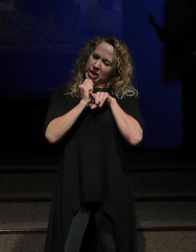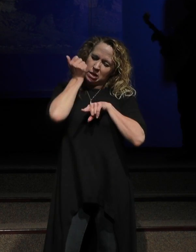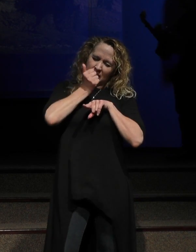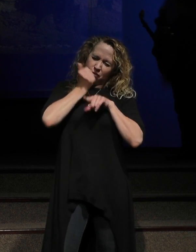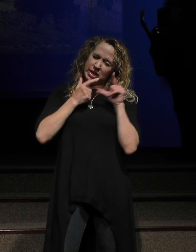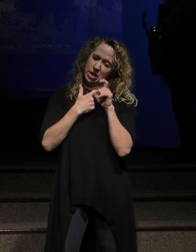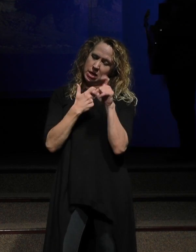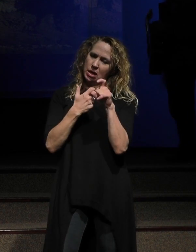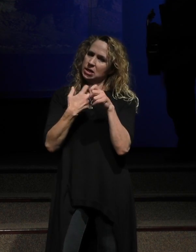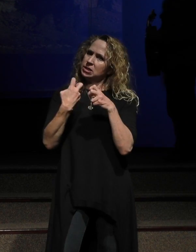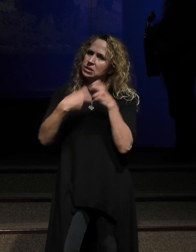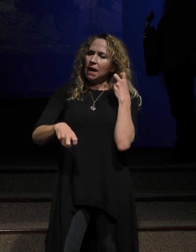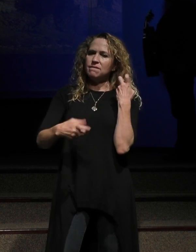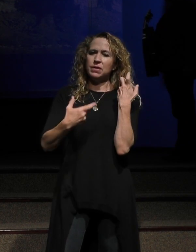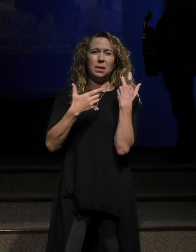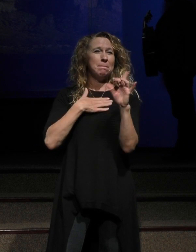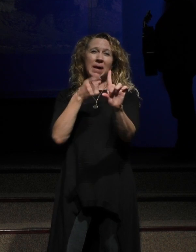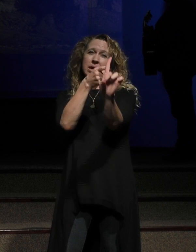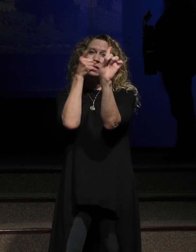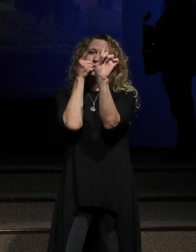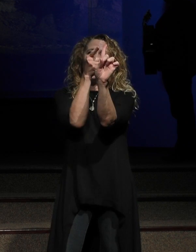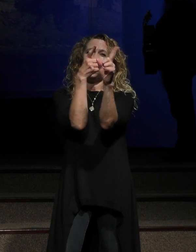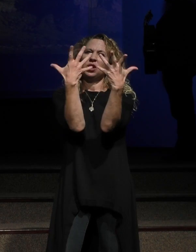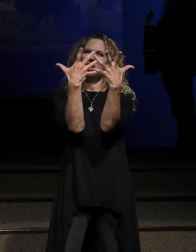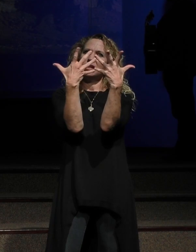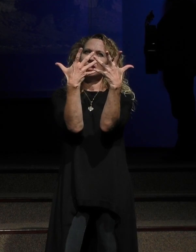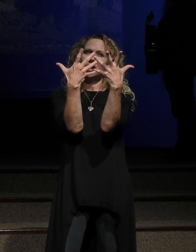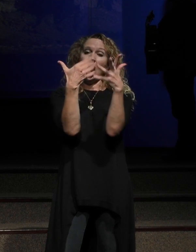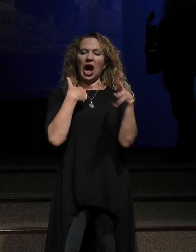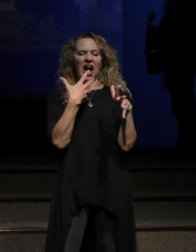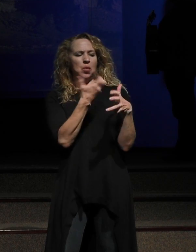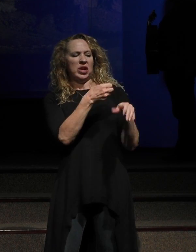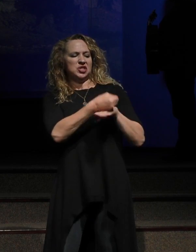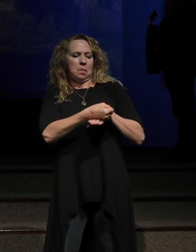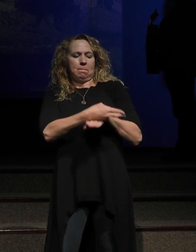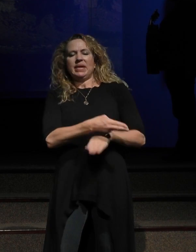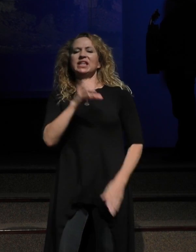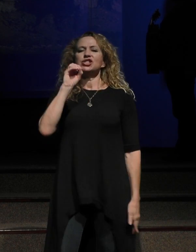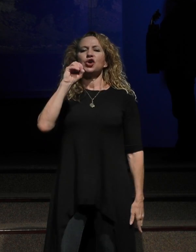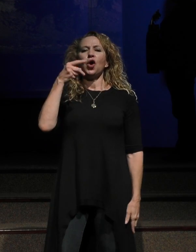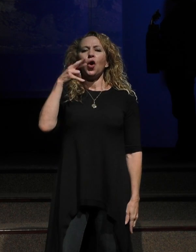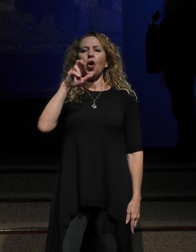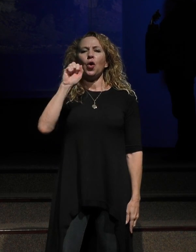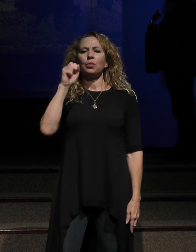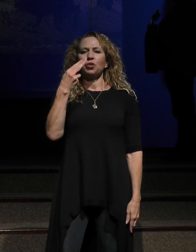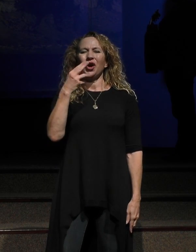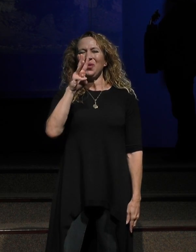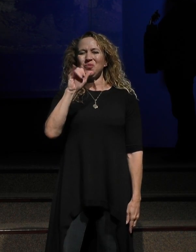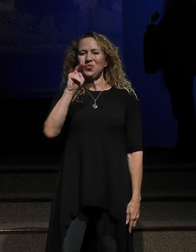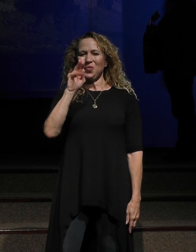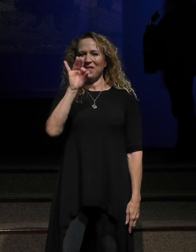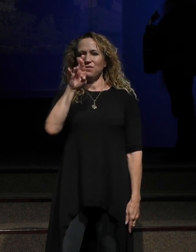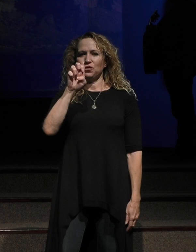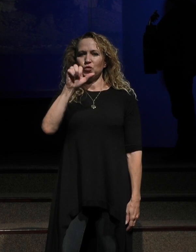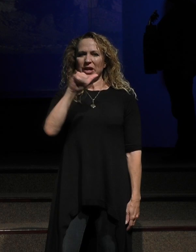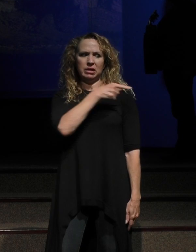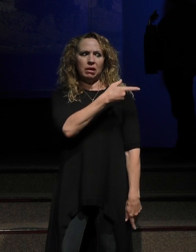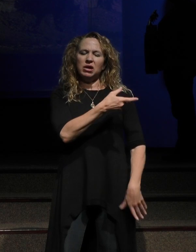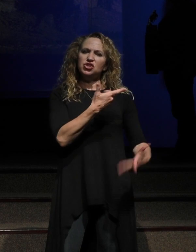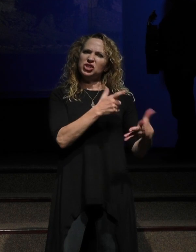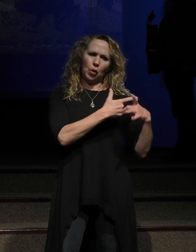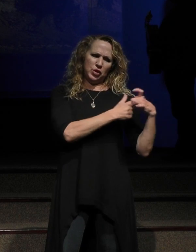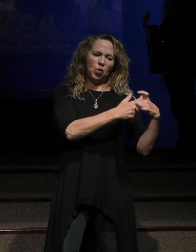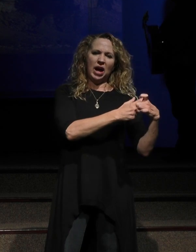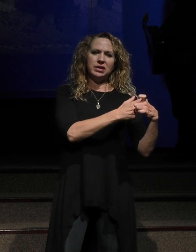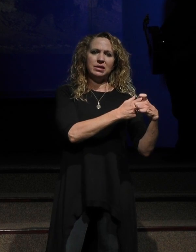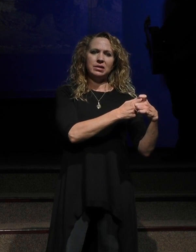wanted in my life. And that was, I wanted, I wanted to beat, Oprah Winfrey had, had run a race just a month or two before that. And she run it in four